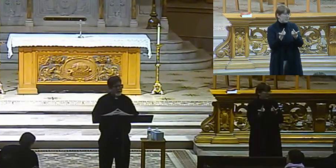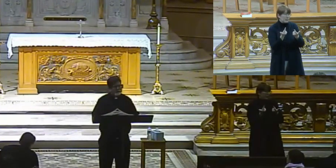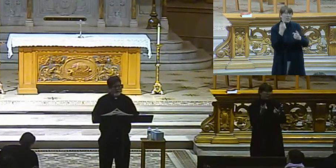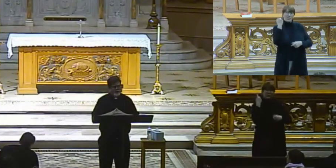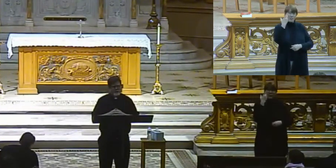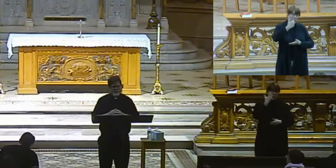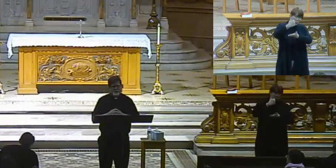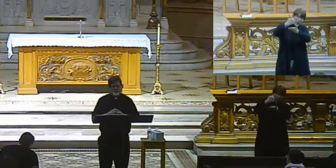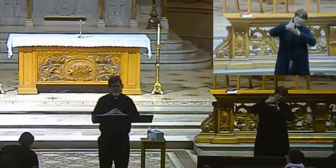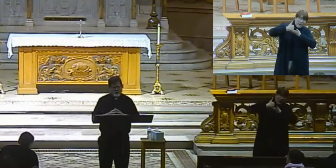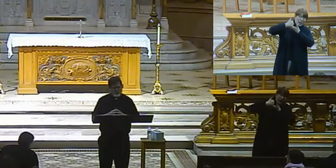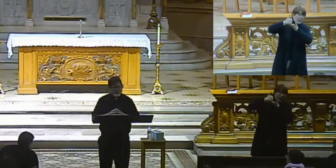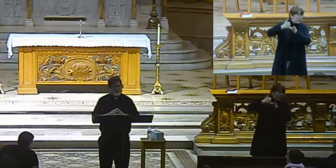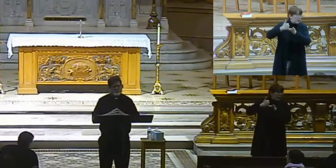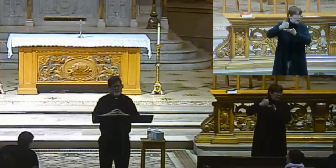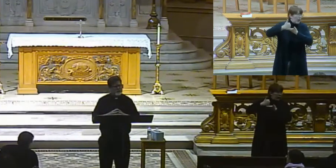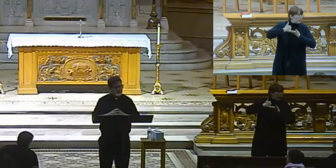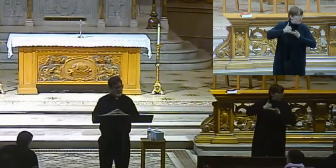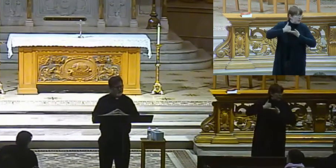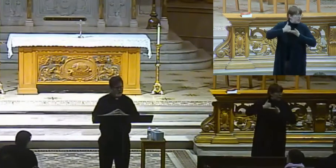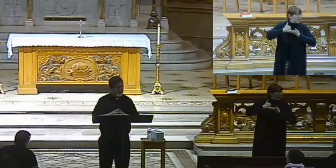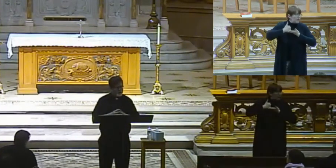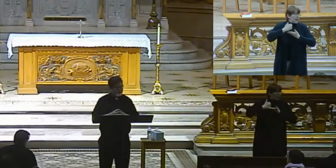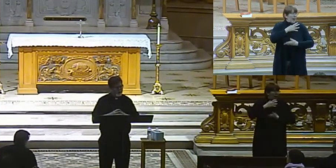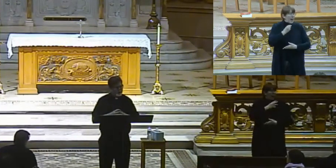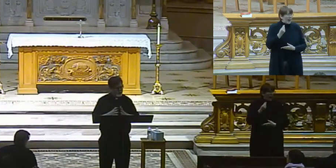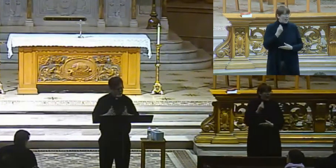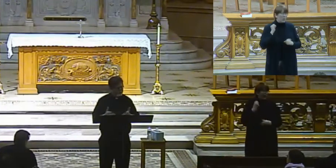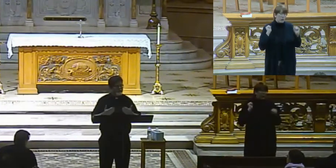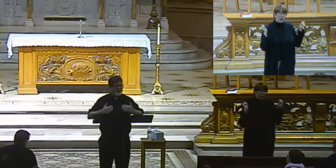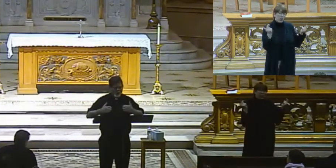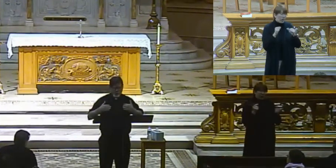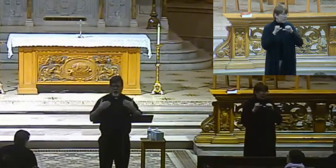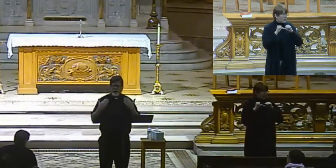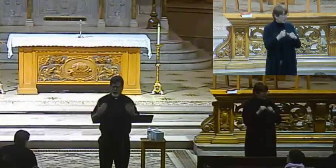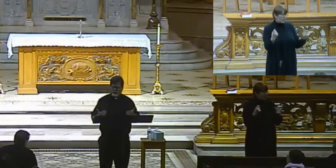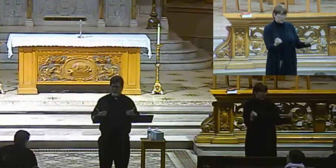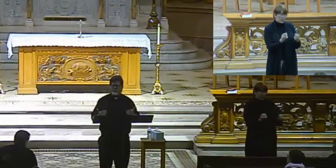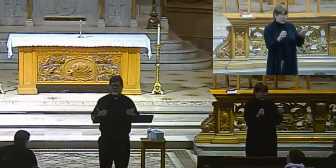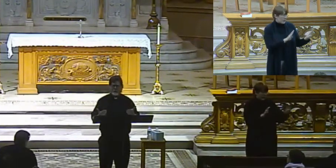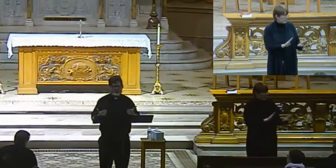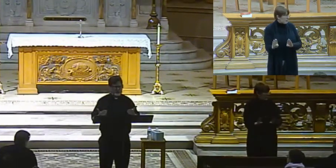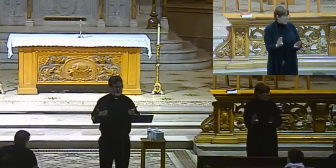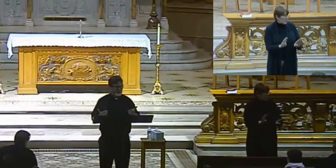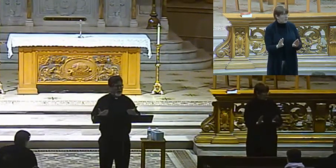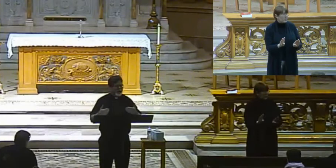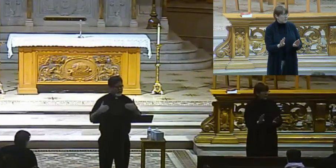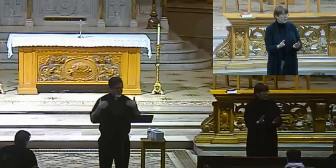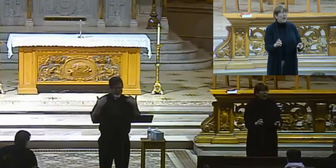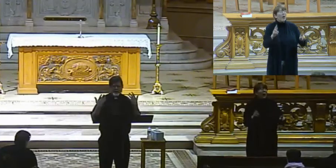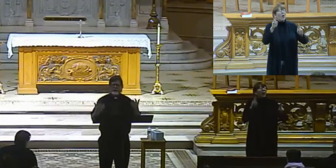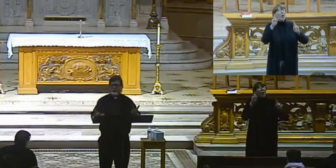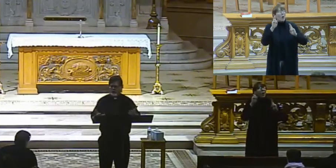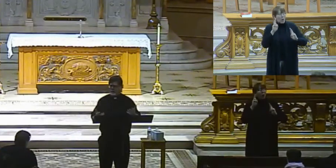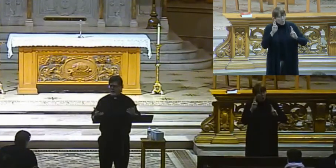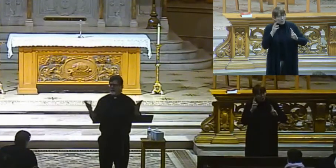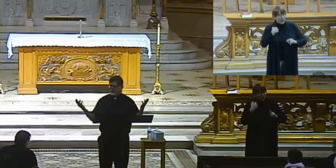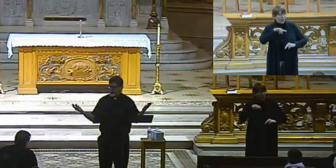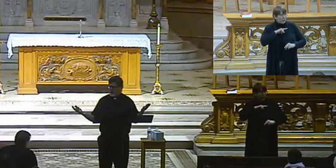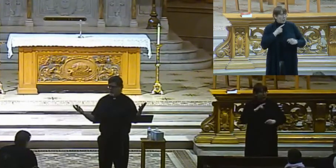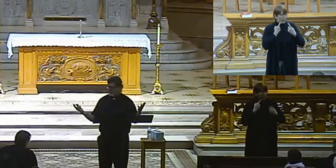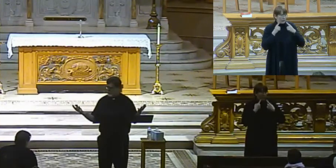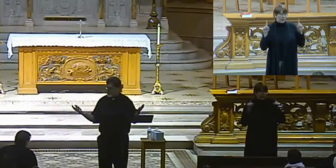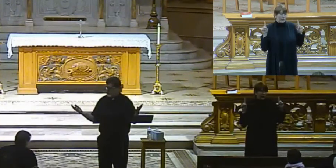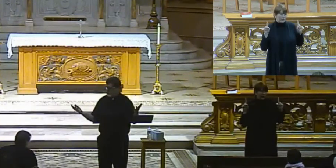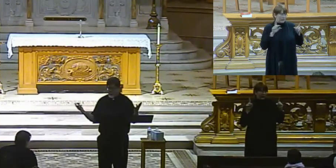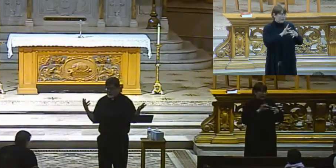And every one of us continues to be sinful in some ways. Hopefully, we have been successful at abandoning the big